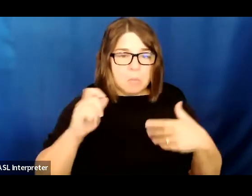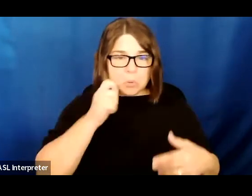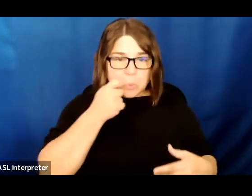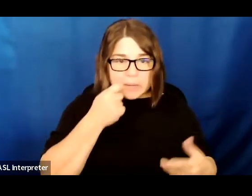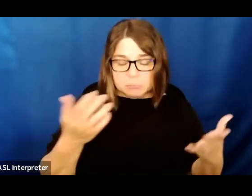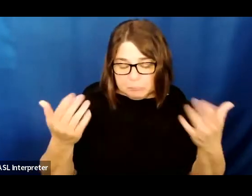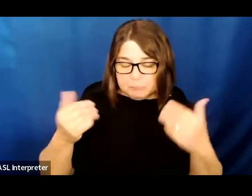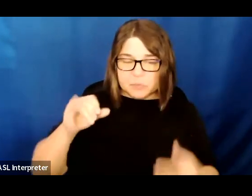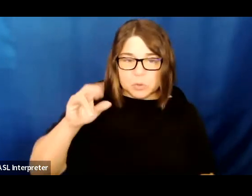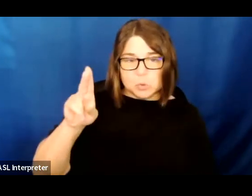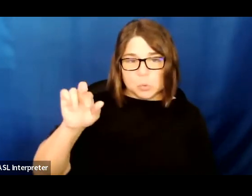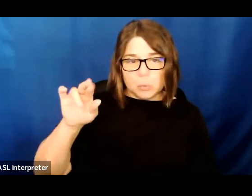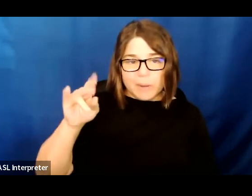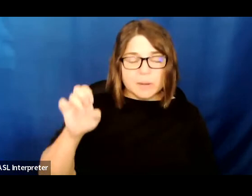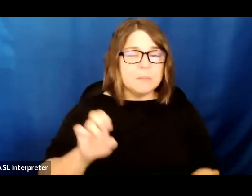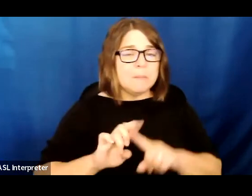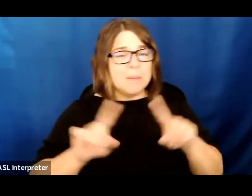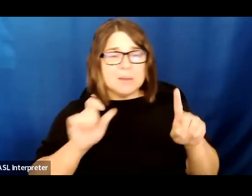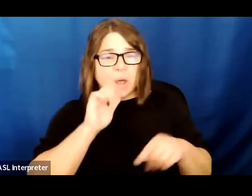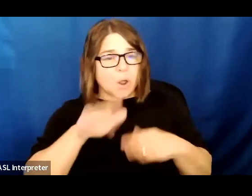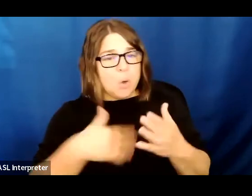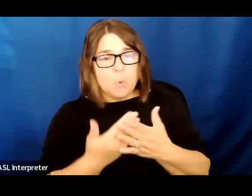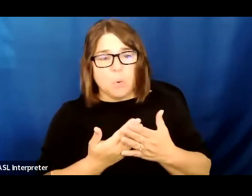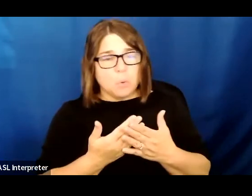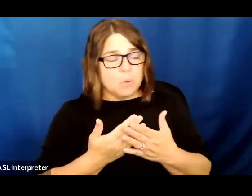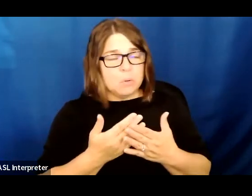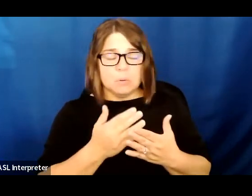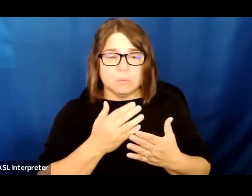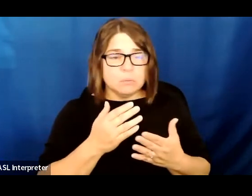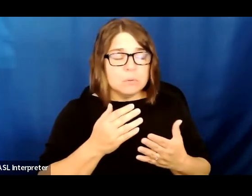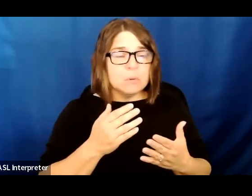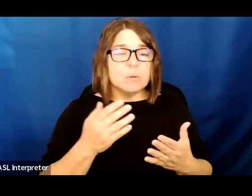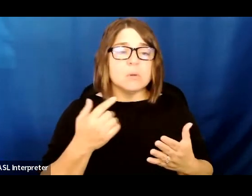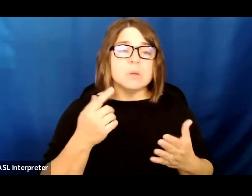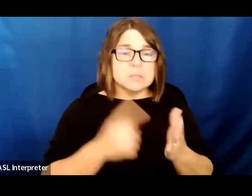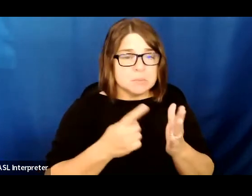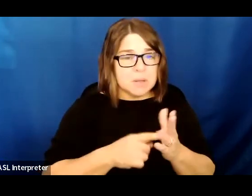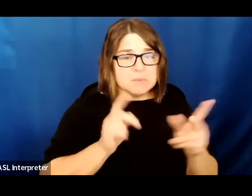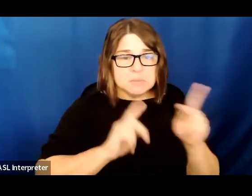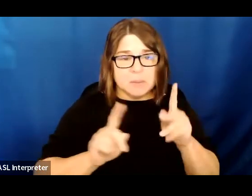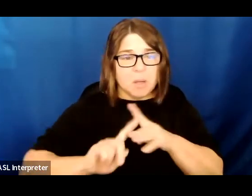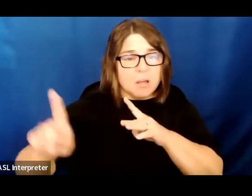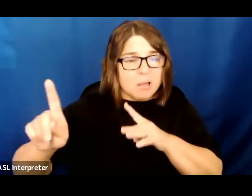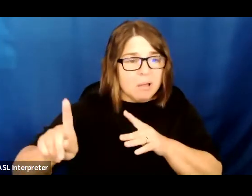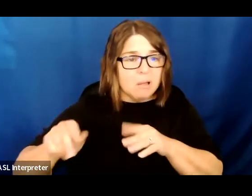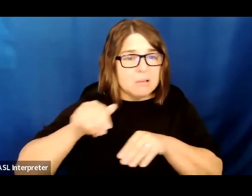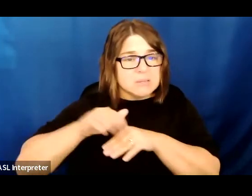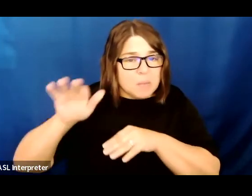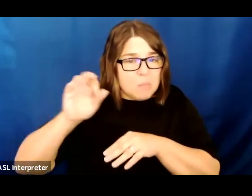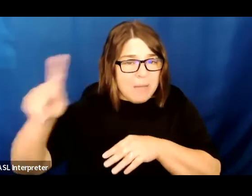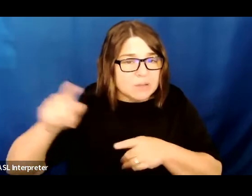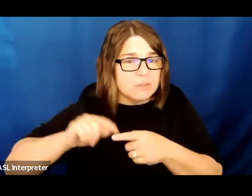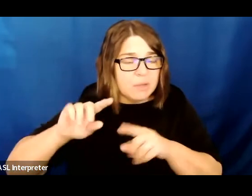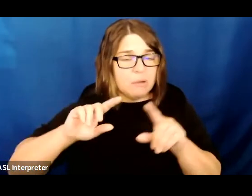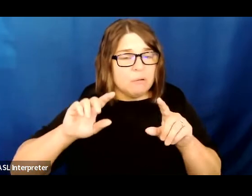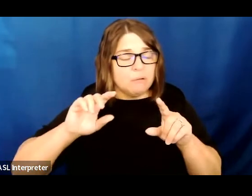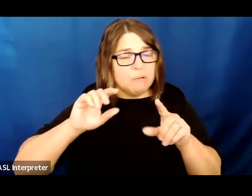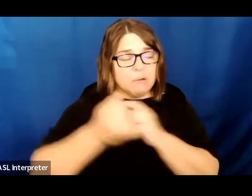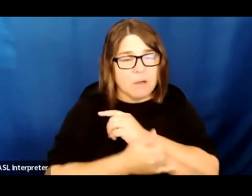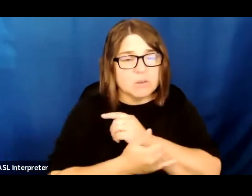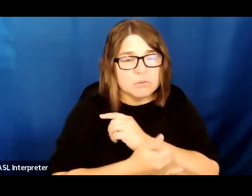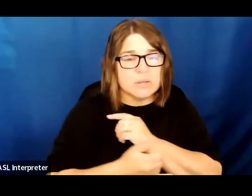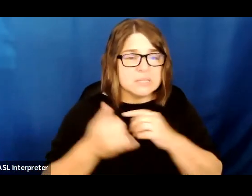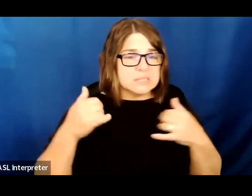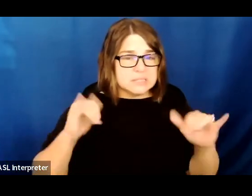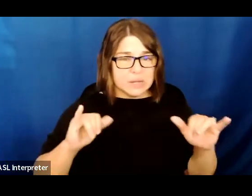injustices from former child refugees in the child welfare system facing deportation to the lack of access to health care for those without status still